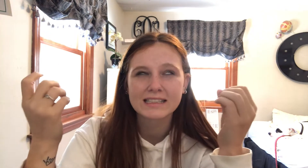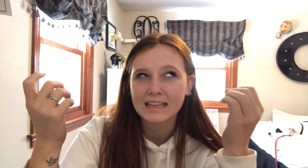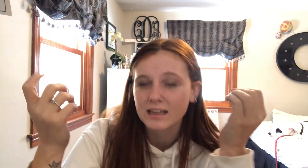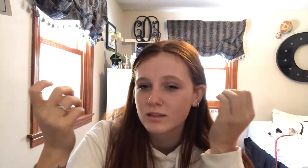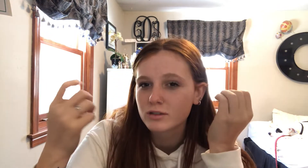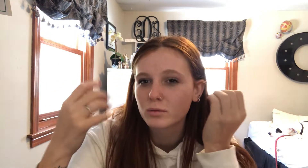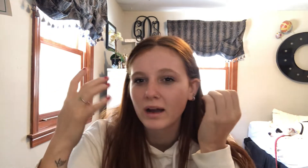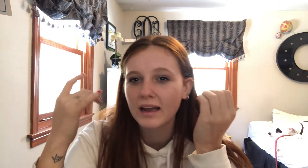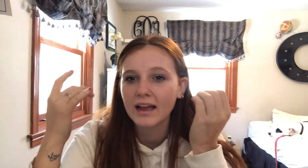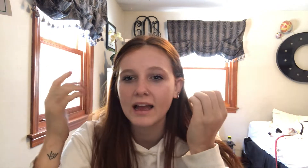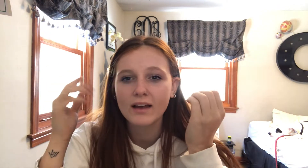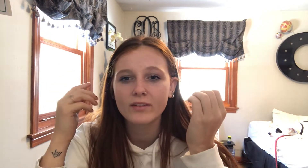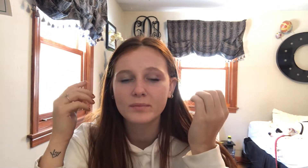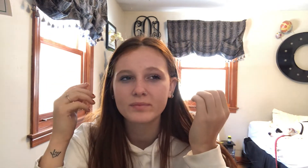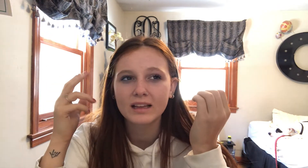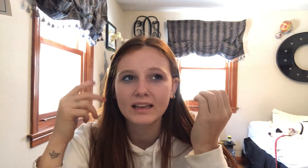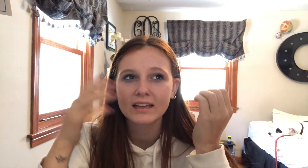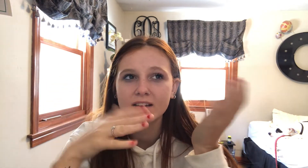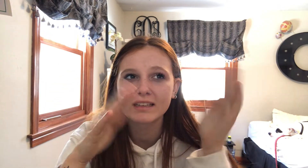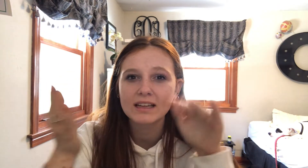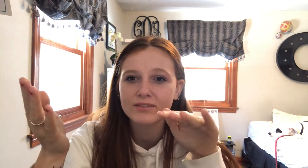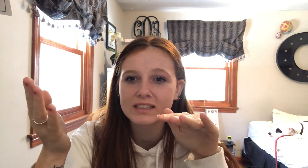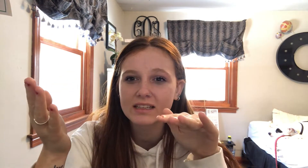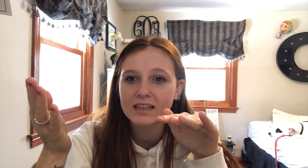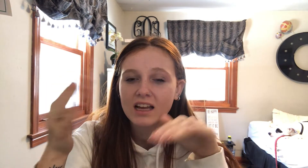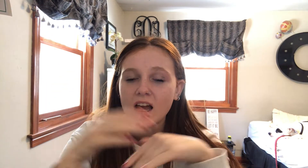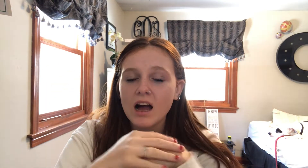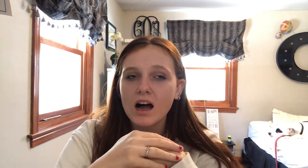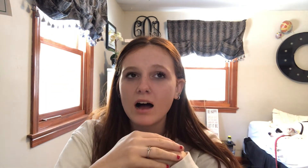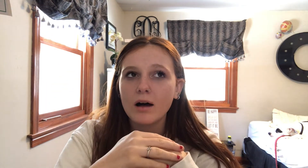why I have, um, like a hearing deficit. Um,